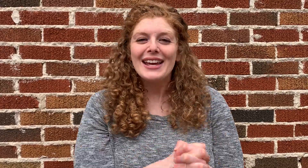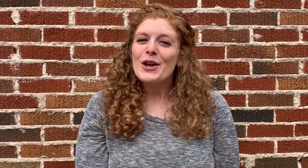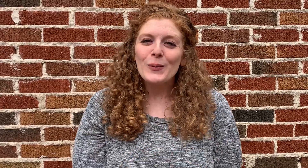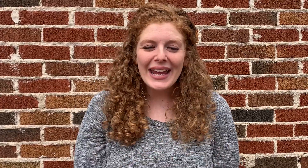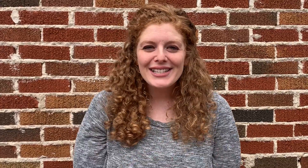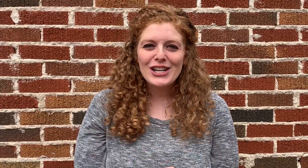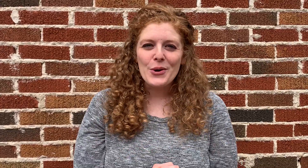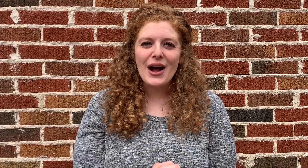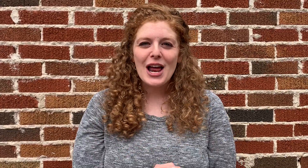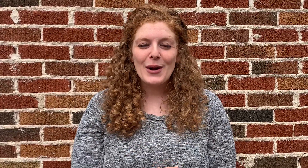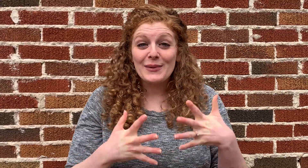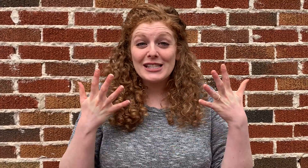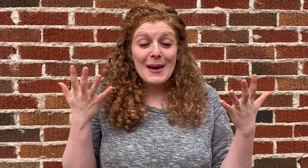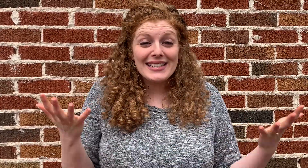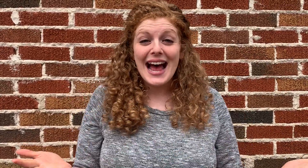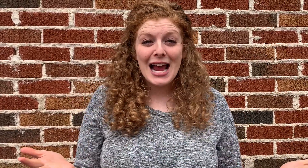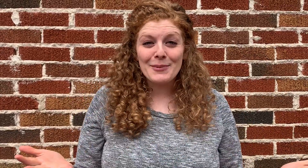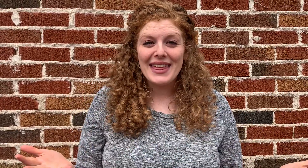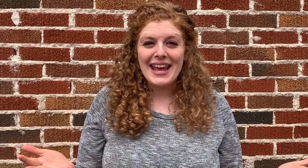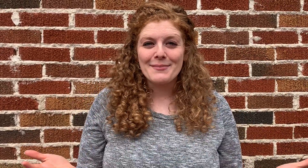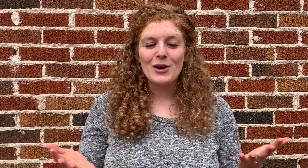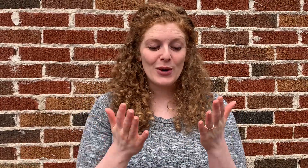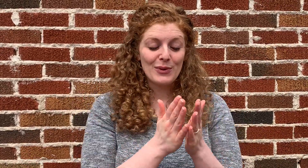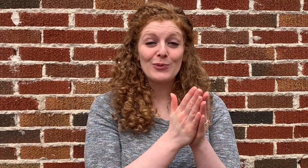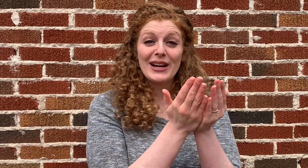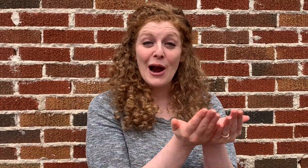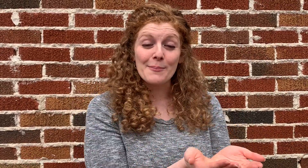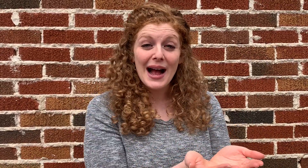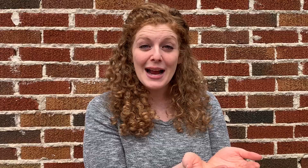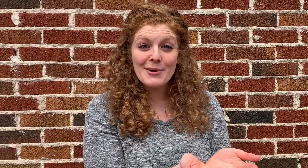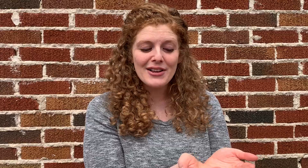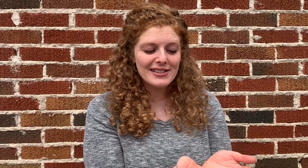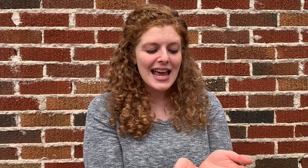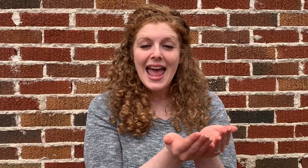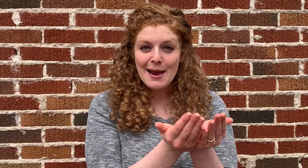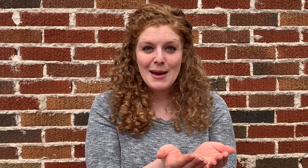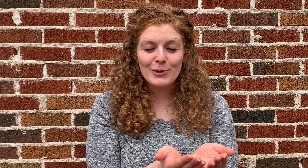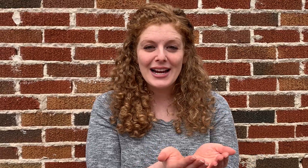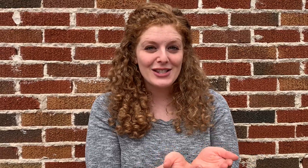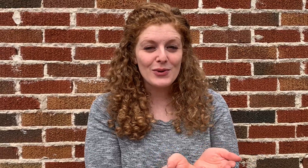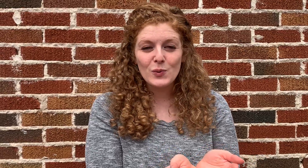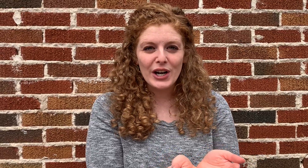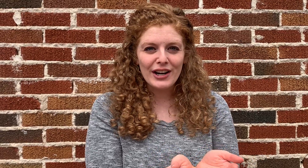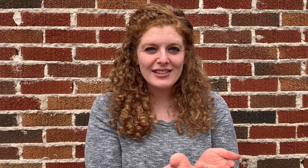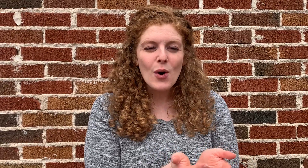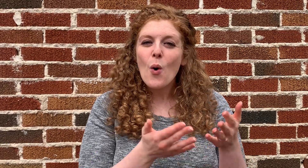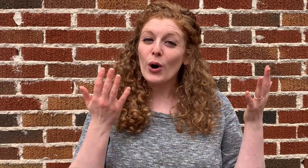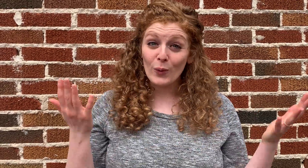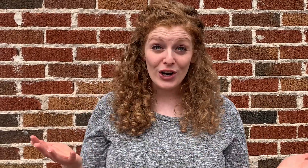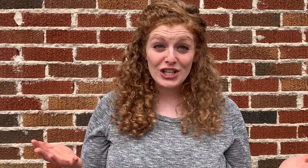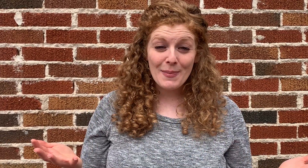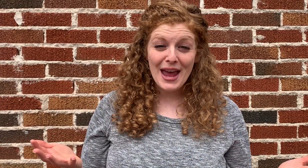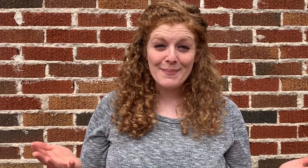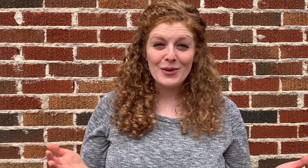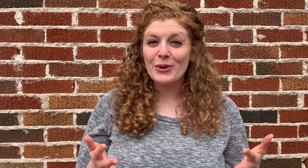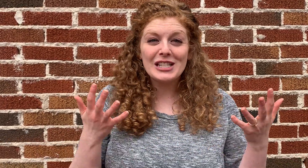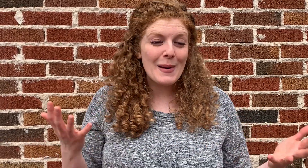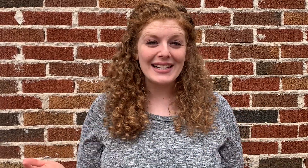We get to know God when we spend time with Him, when we read our Bibles and memorize those words, or worship Him, or spend